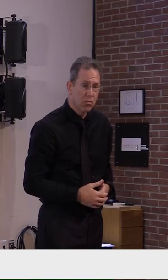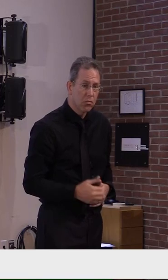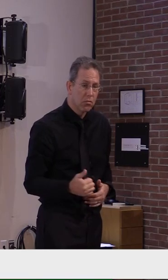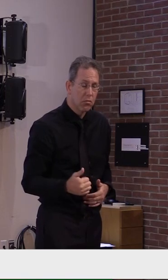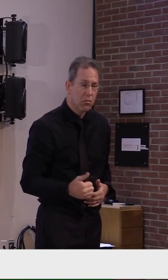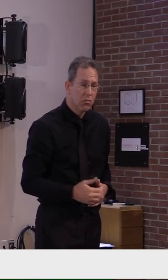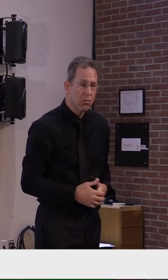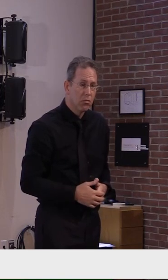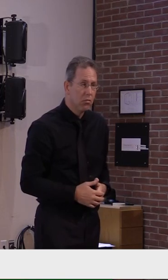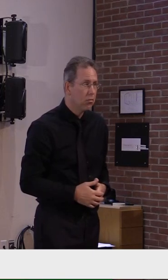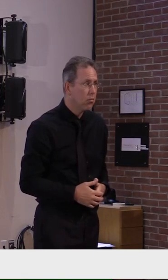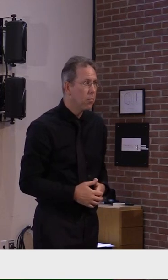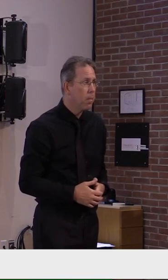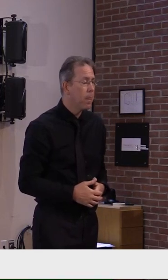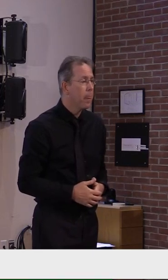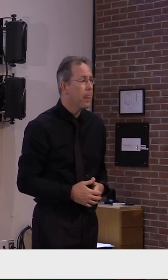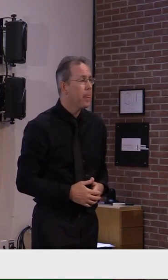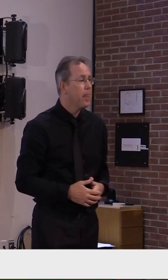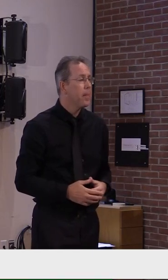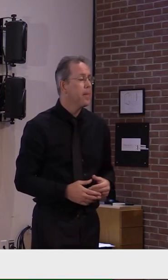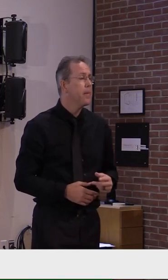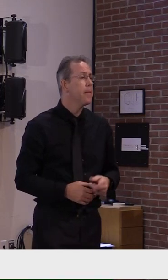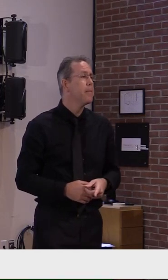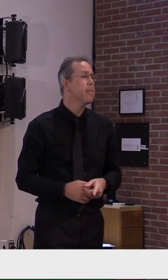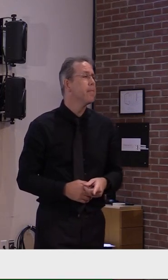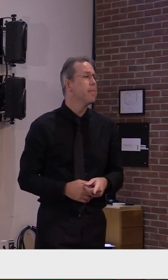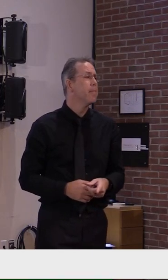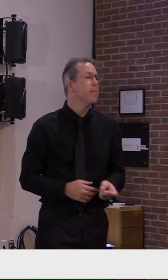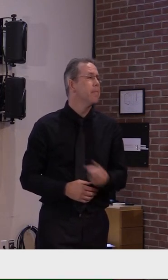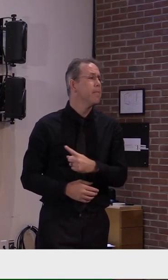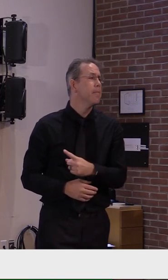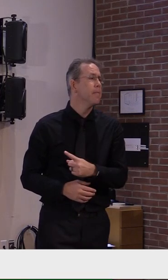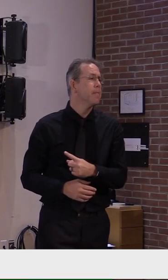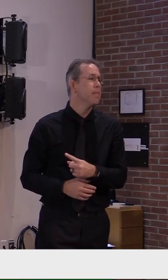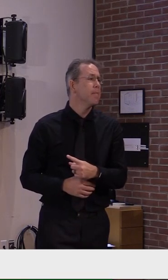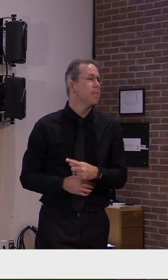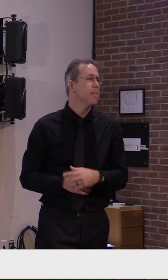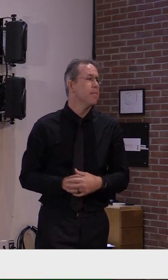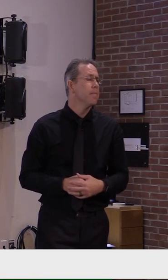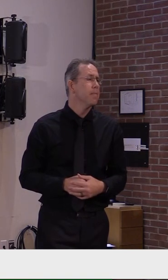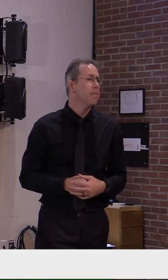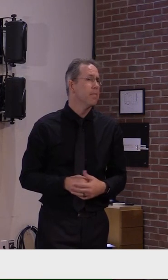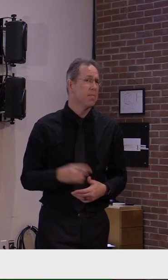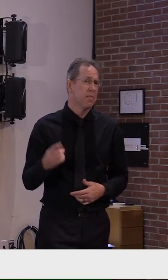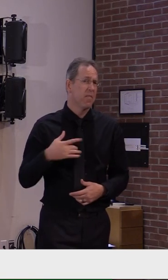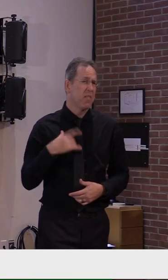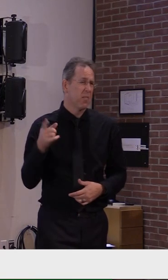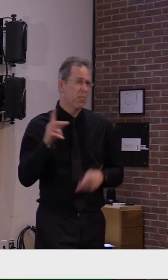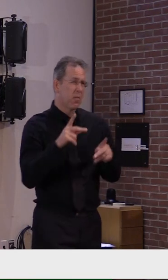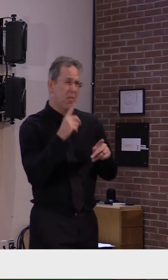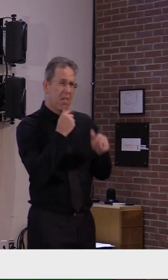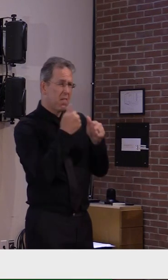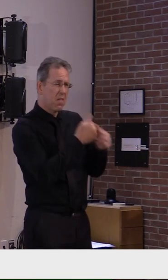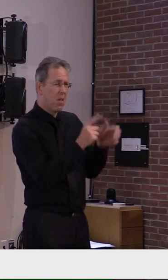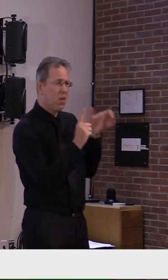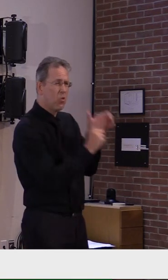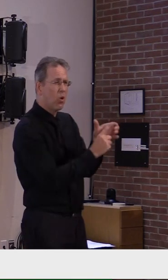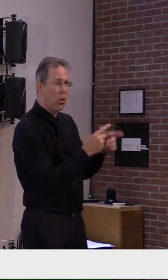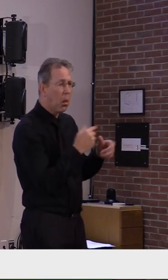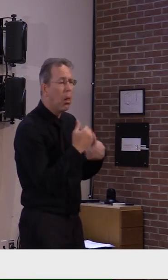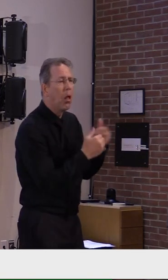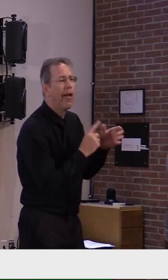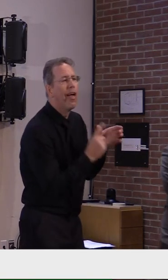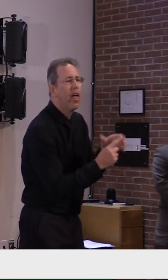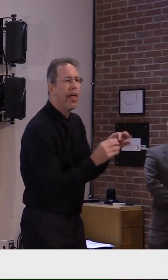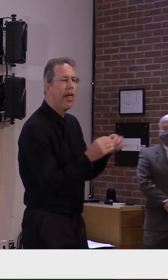Do you feel like, um, people not following the quarantine could potentially be a weakness in the containment of the virus? Oh, I think there's